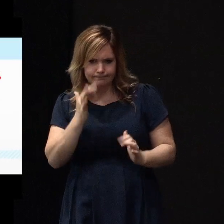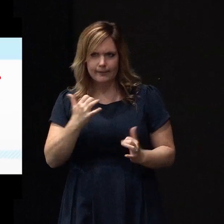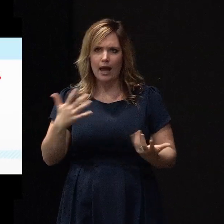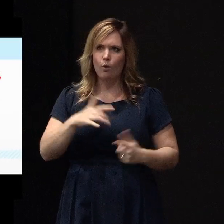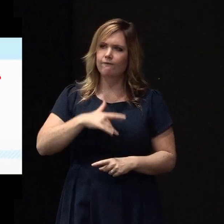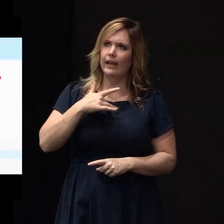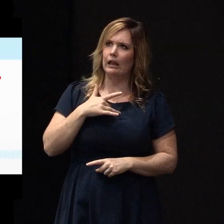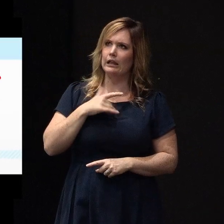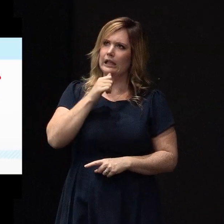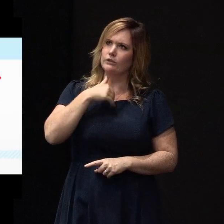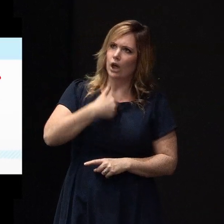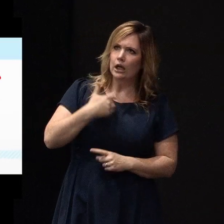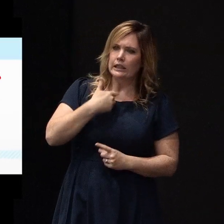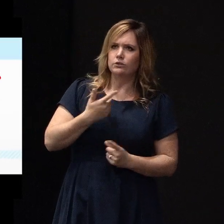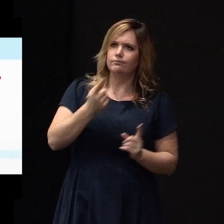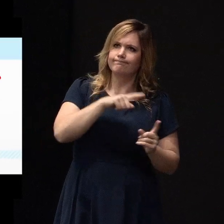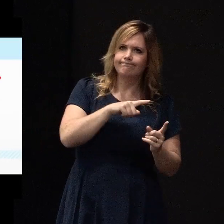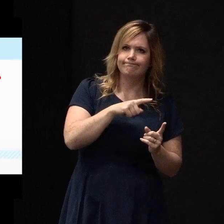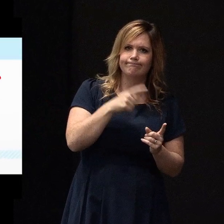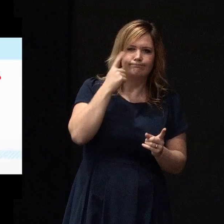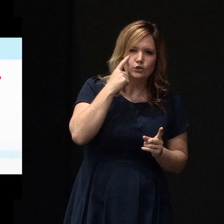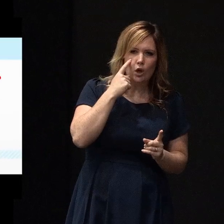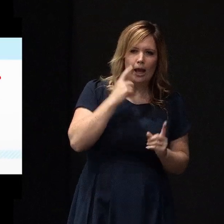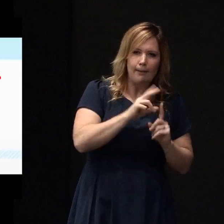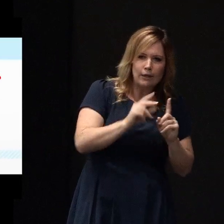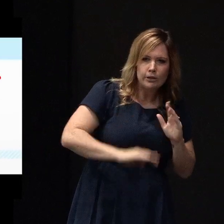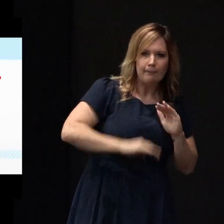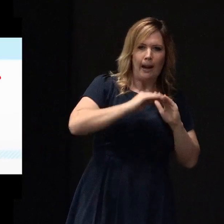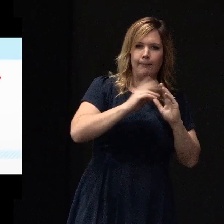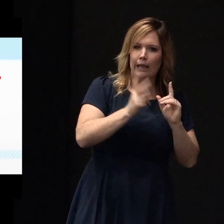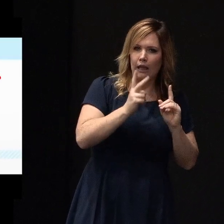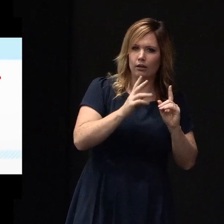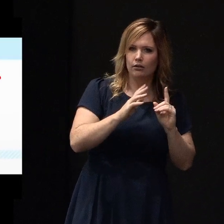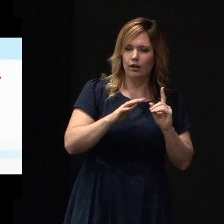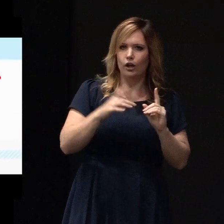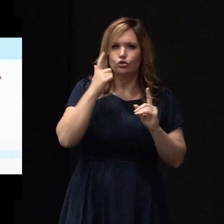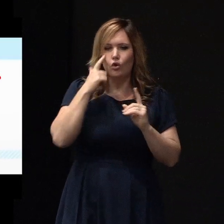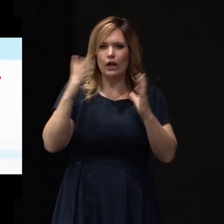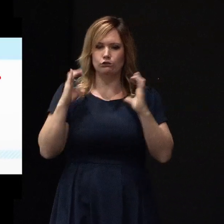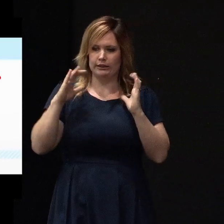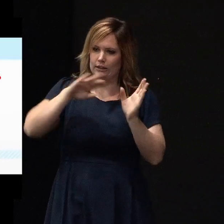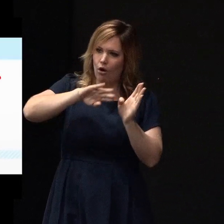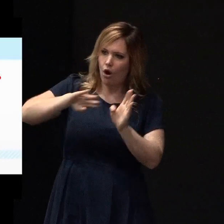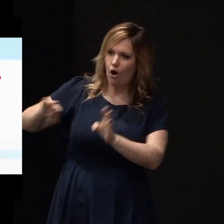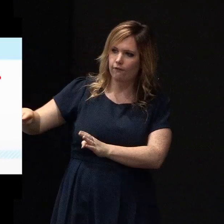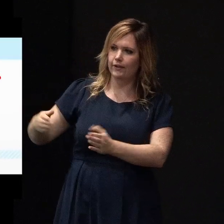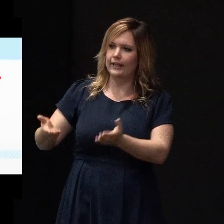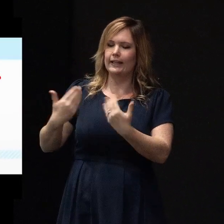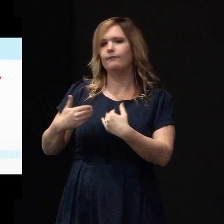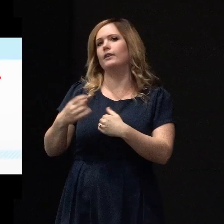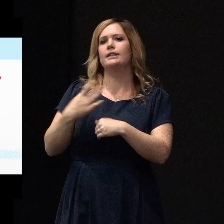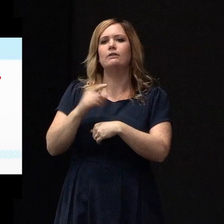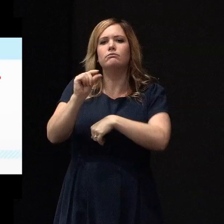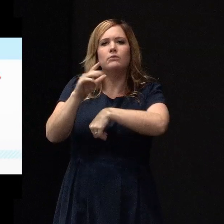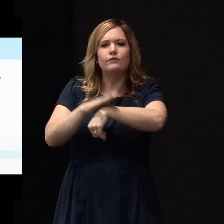are and constantly trying to break out of the stress mould and give ourselves brief moments